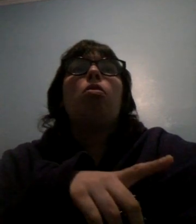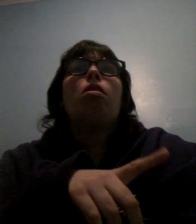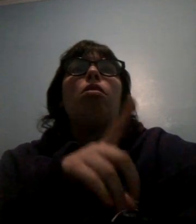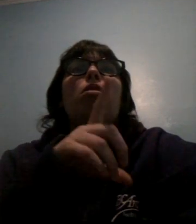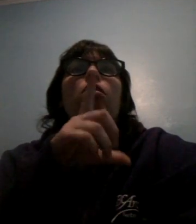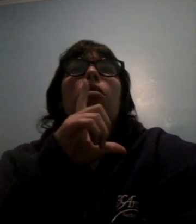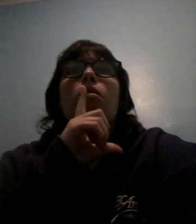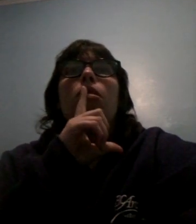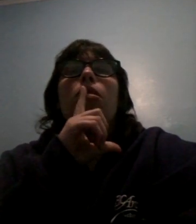I worked,